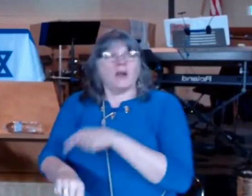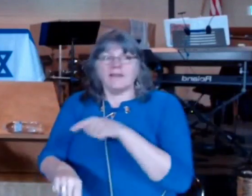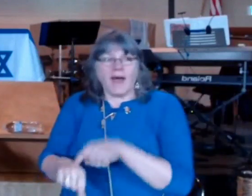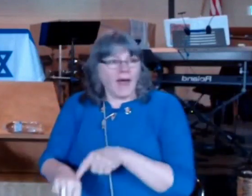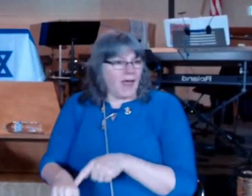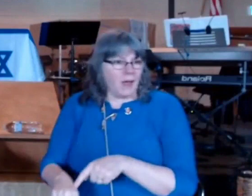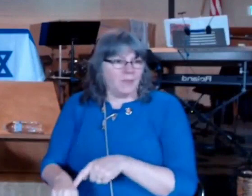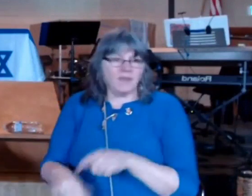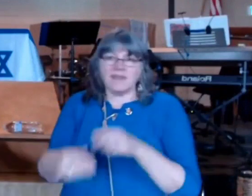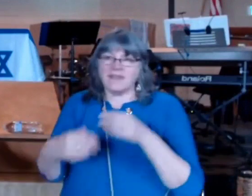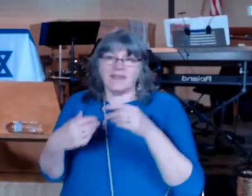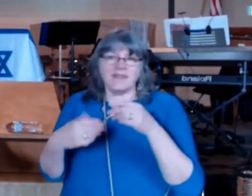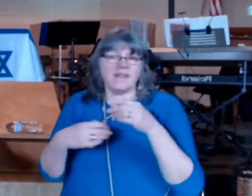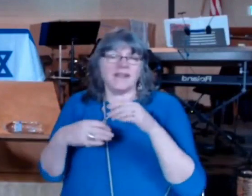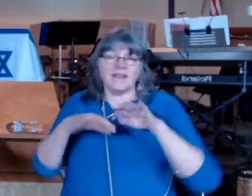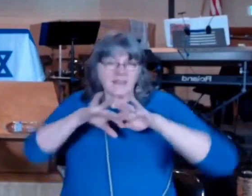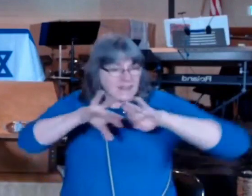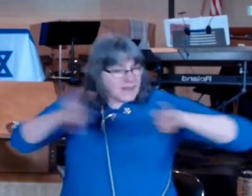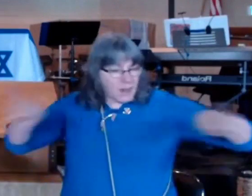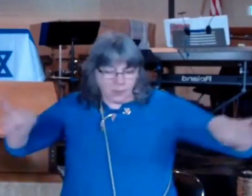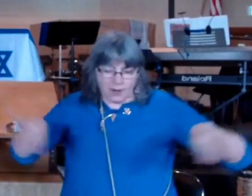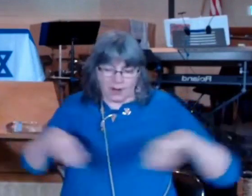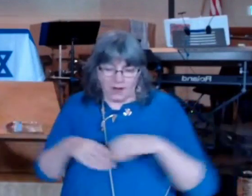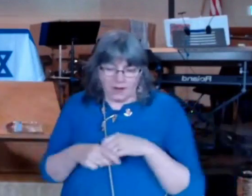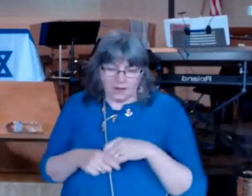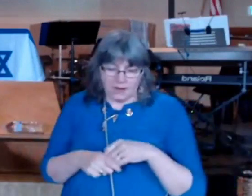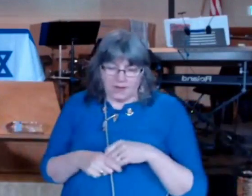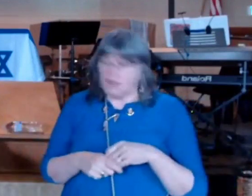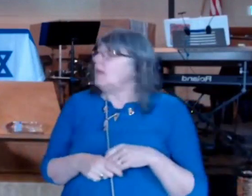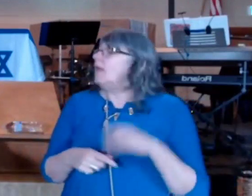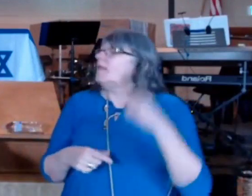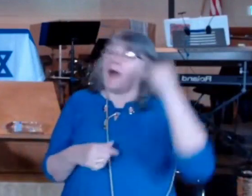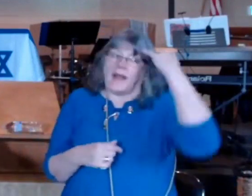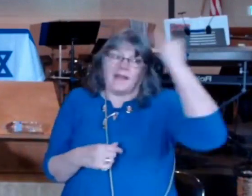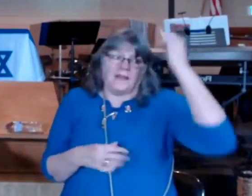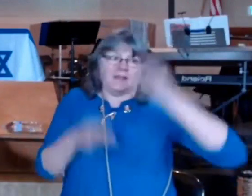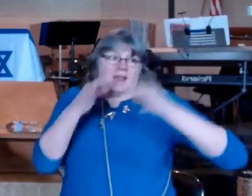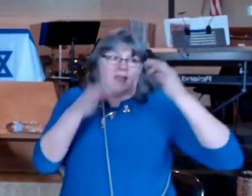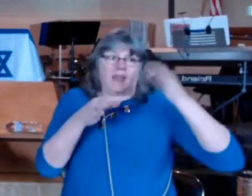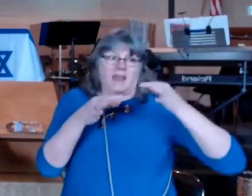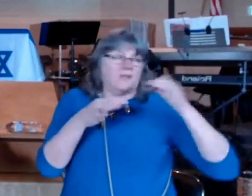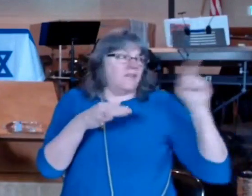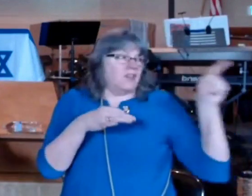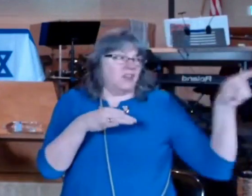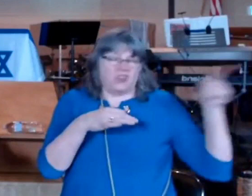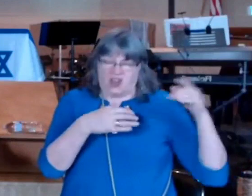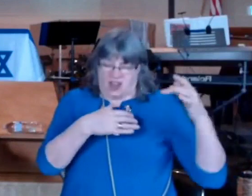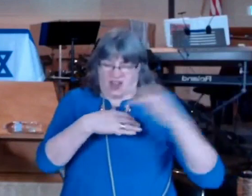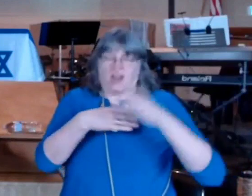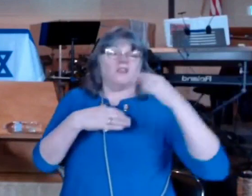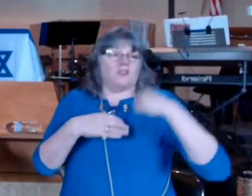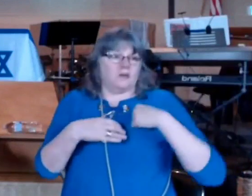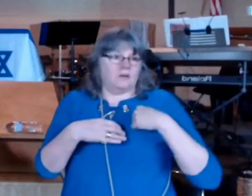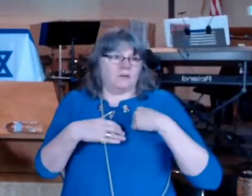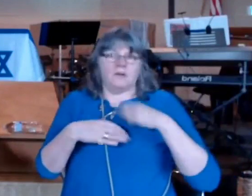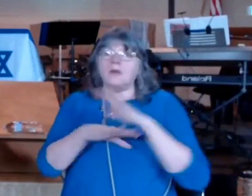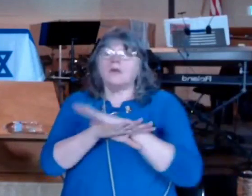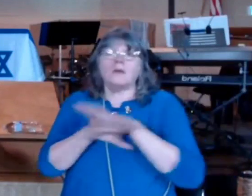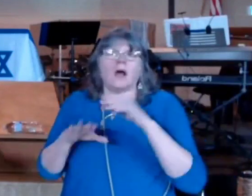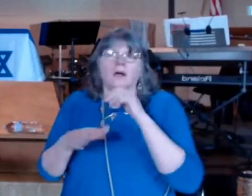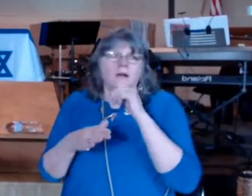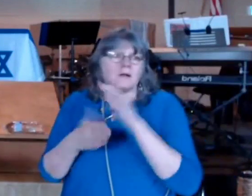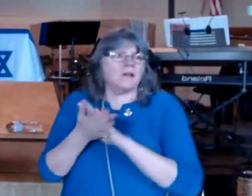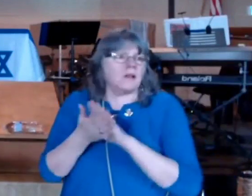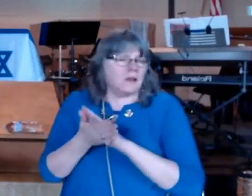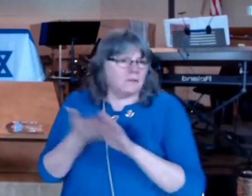the idea was that if you touch them or they touch you you become unclean and